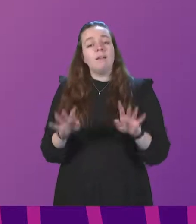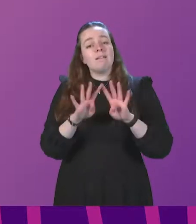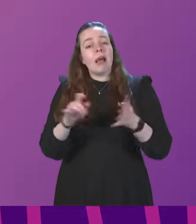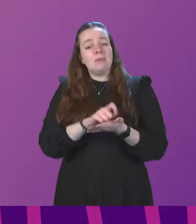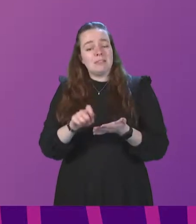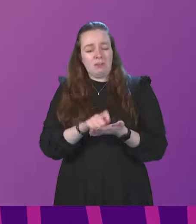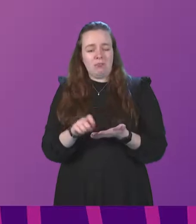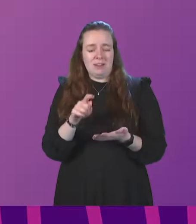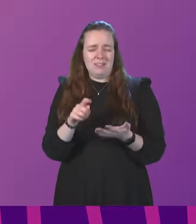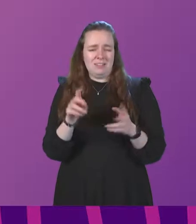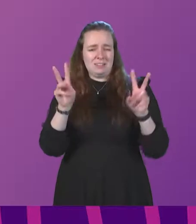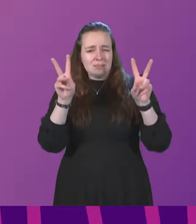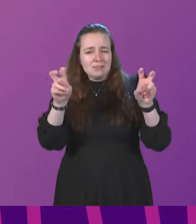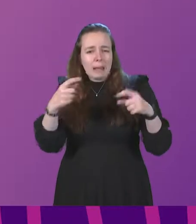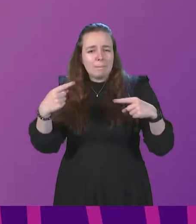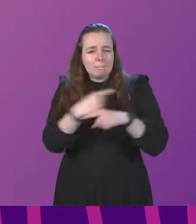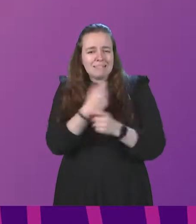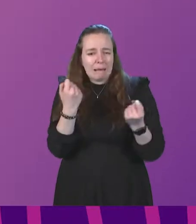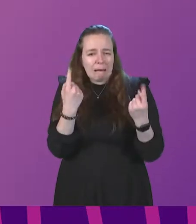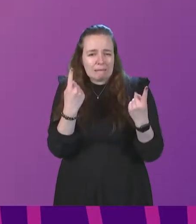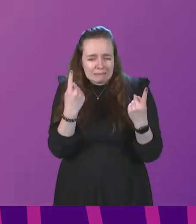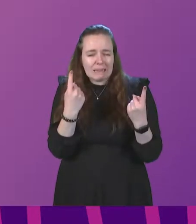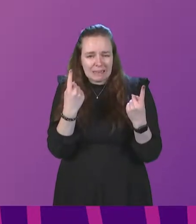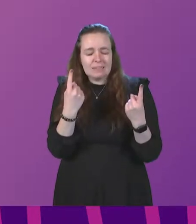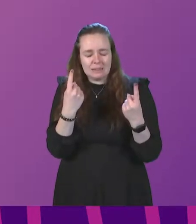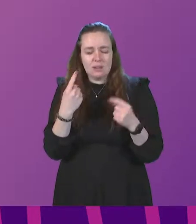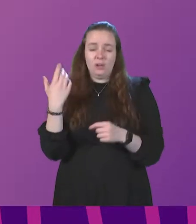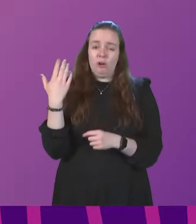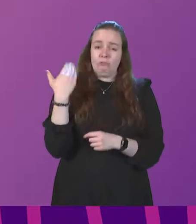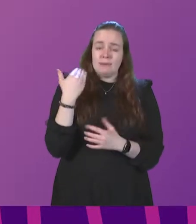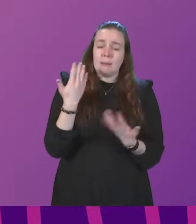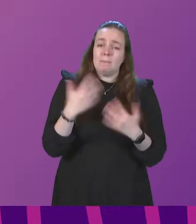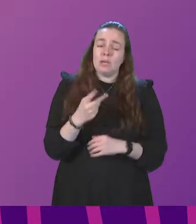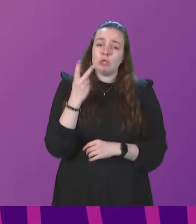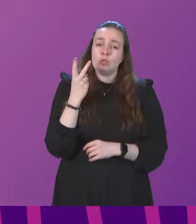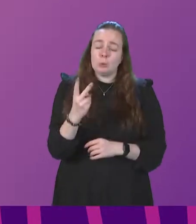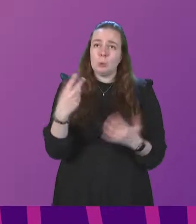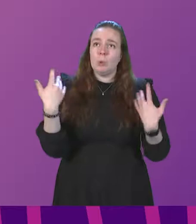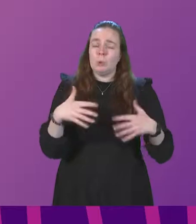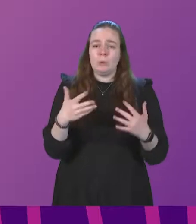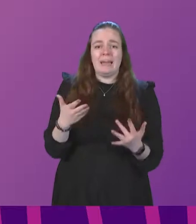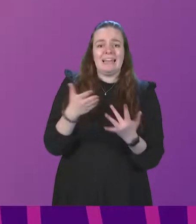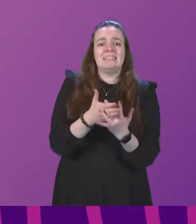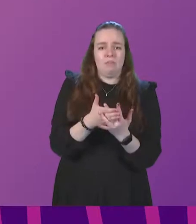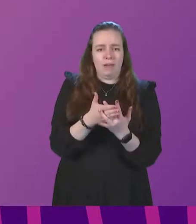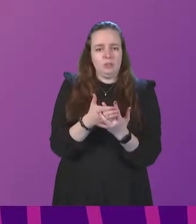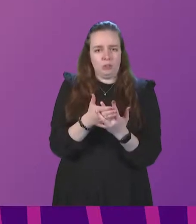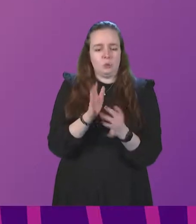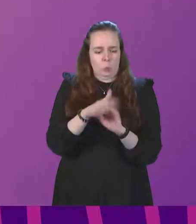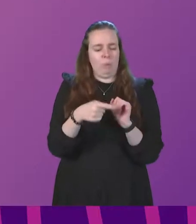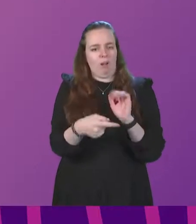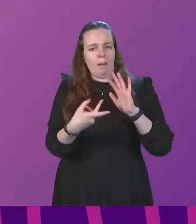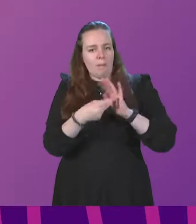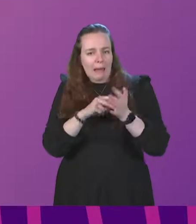a willful misunderstanding? In recent days we have had two significant interventions on these plans